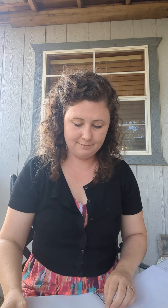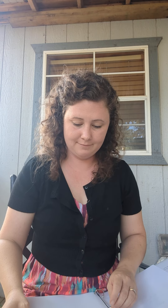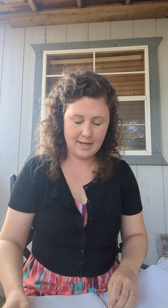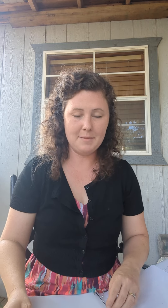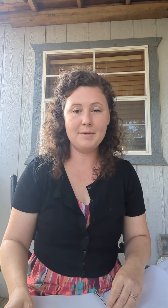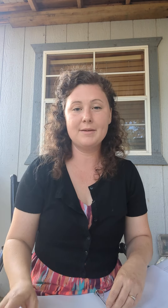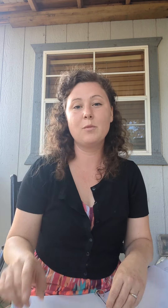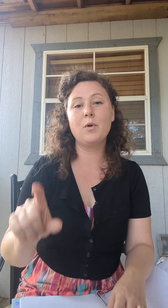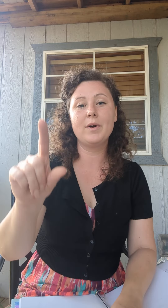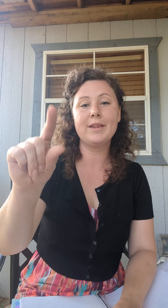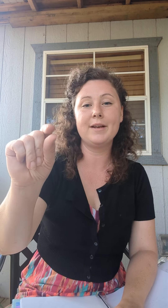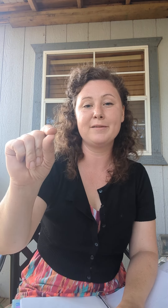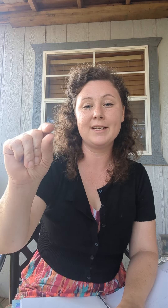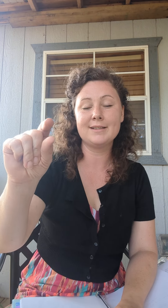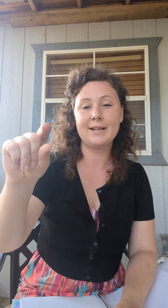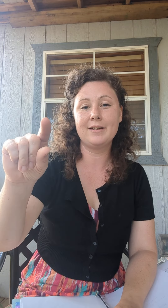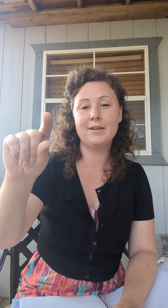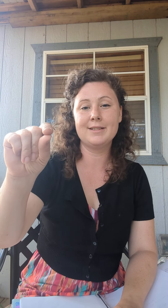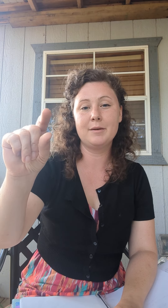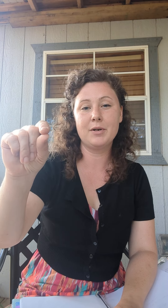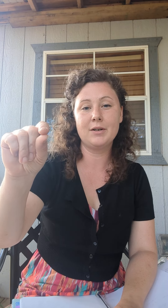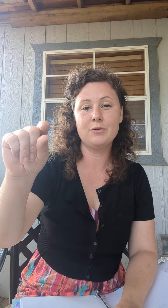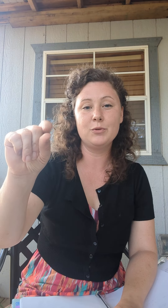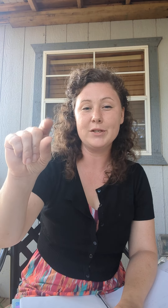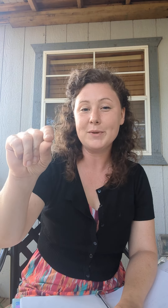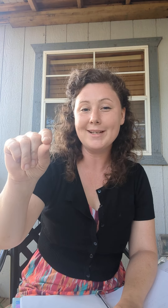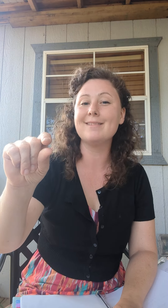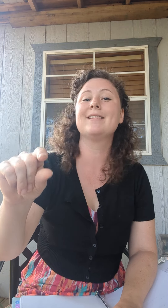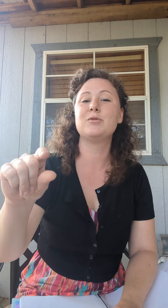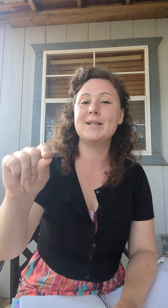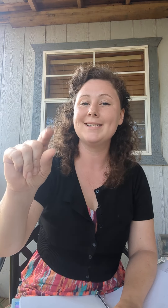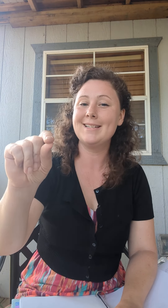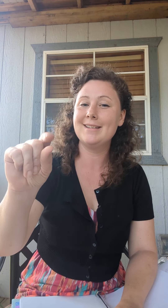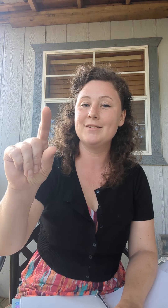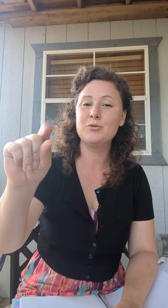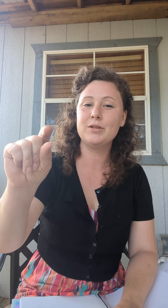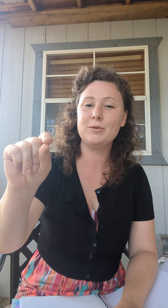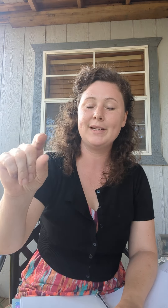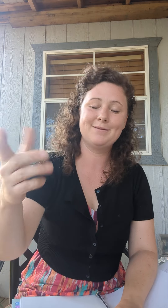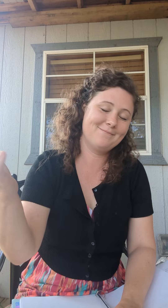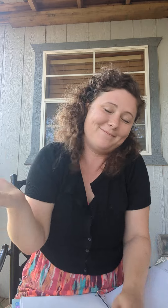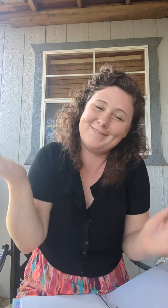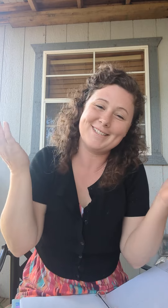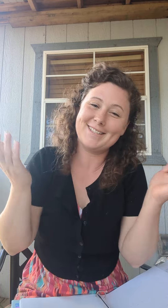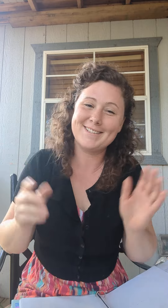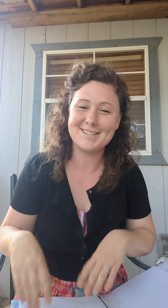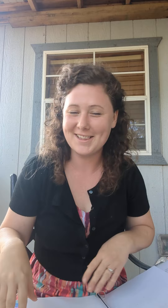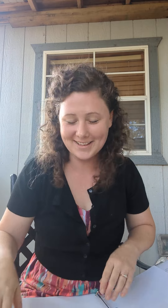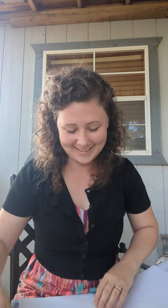And maybe one way to think of it is like you can see a bird go tweet tweet 20 tweet tweet. Just a thought.